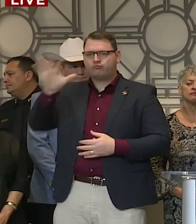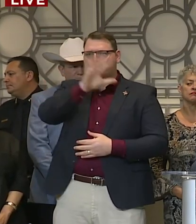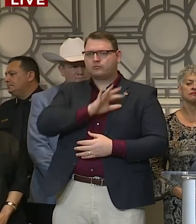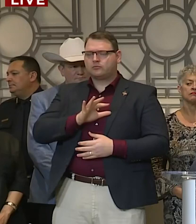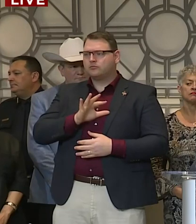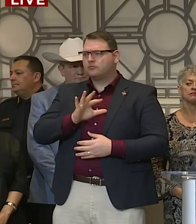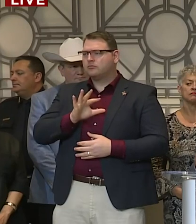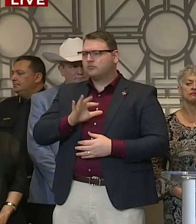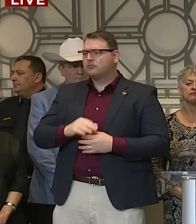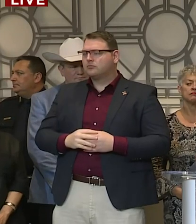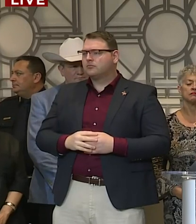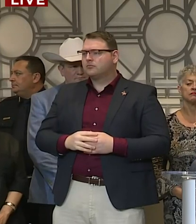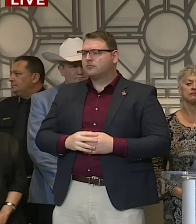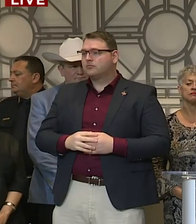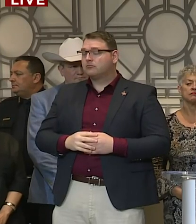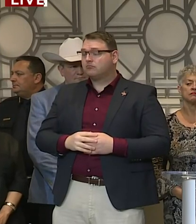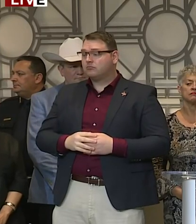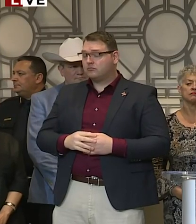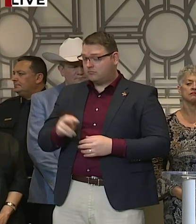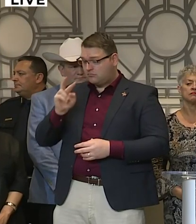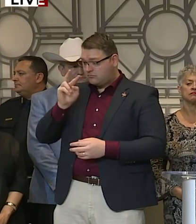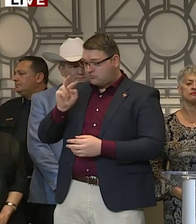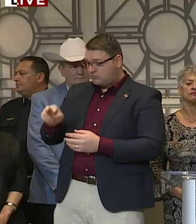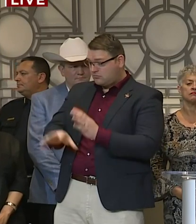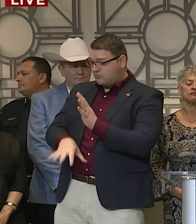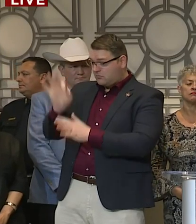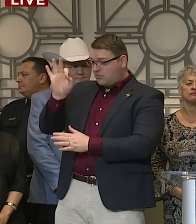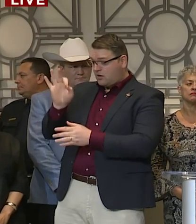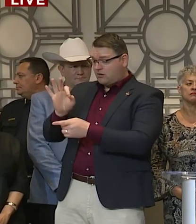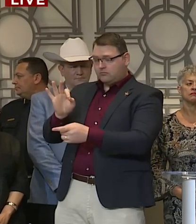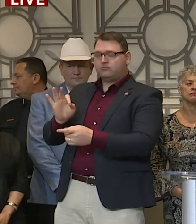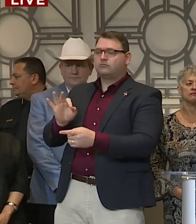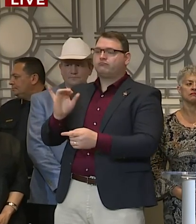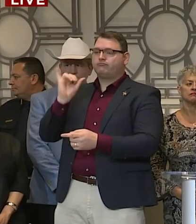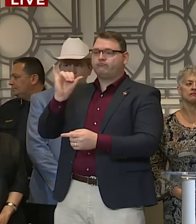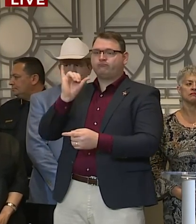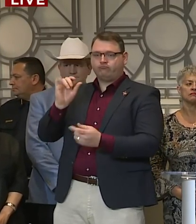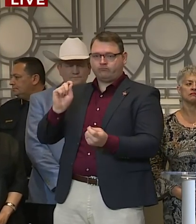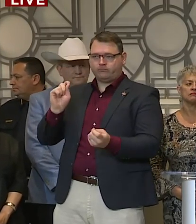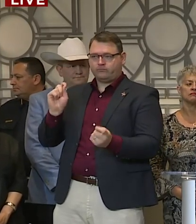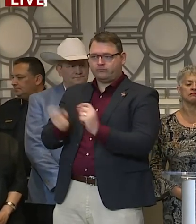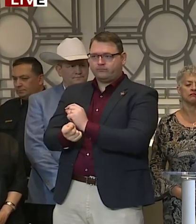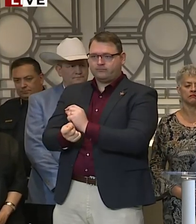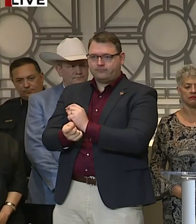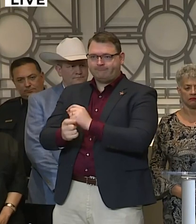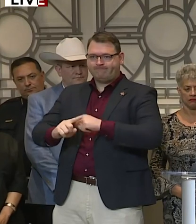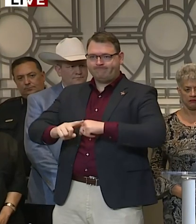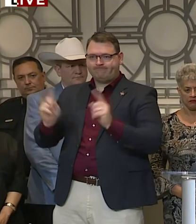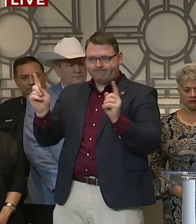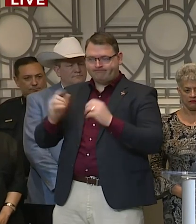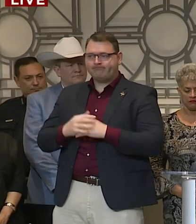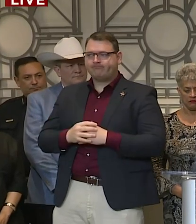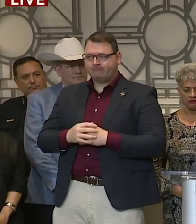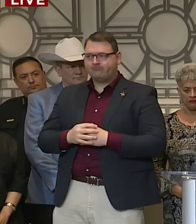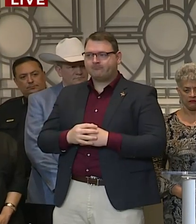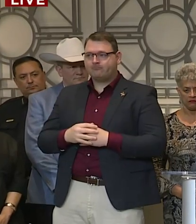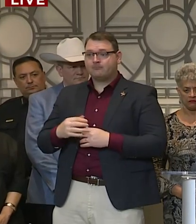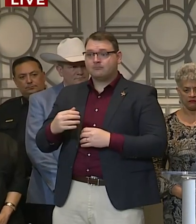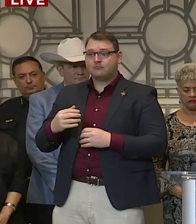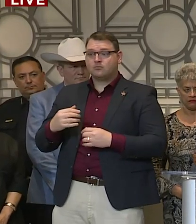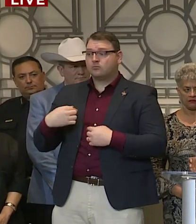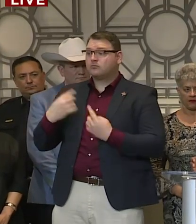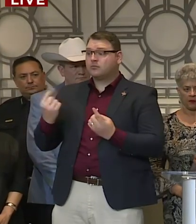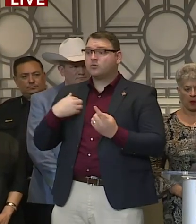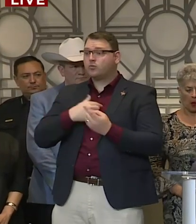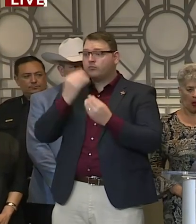And that changed things. And as a result of that, we said that we would monitor this situation very, very